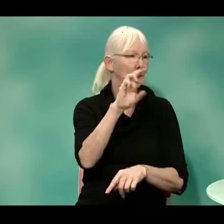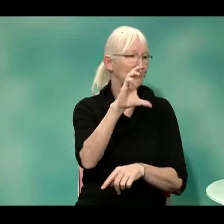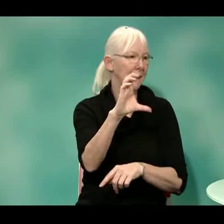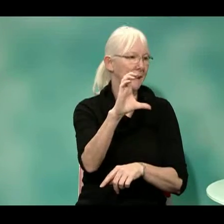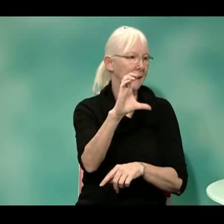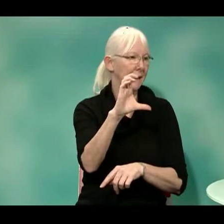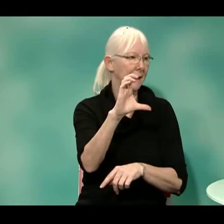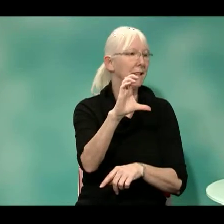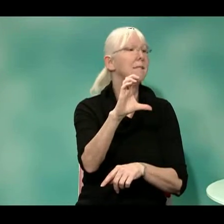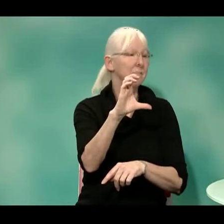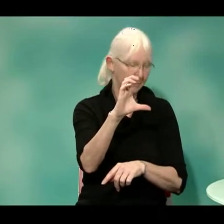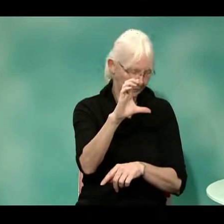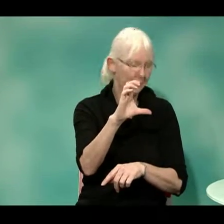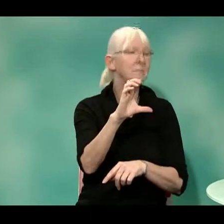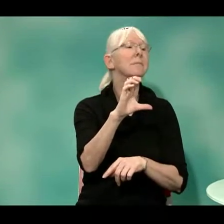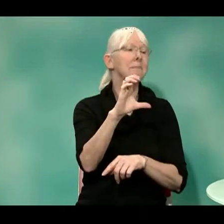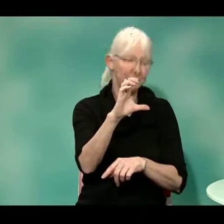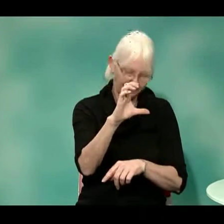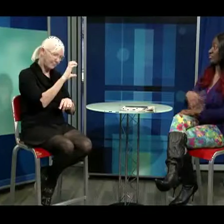The CRTC is responsible for this.